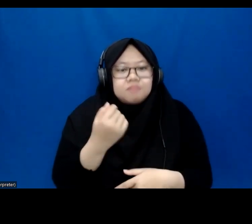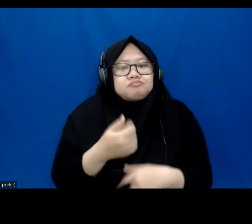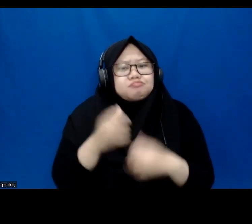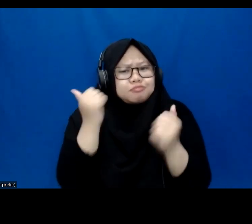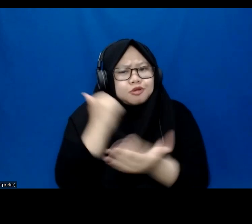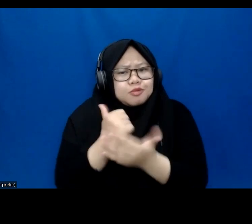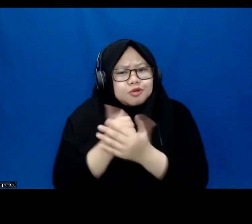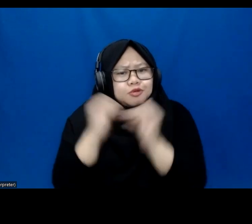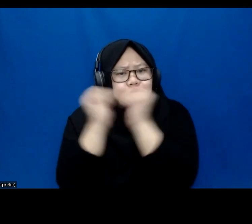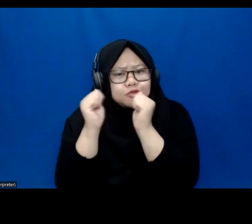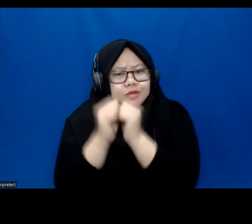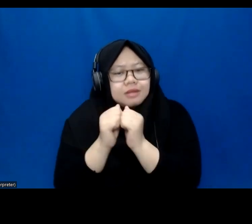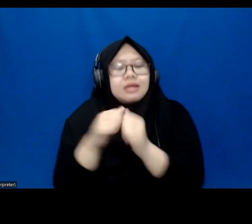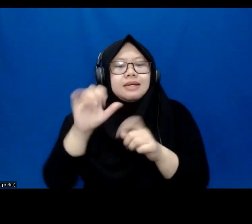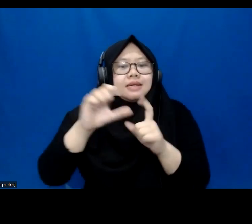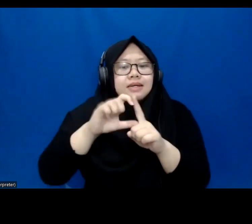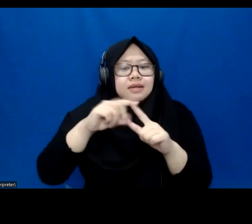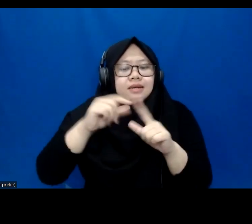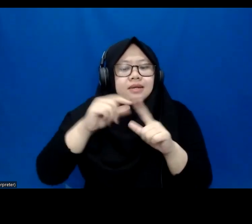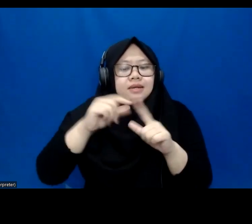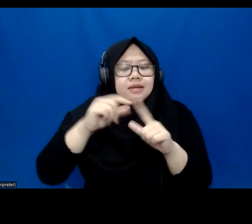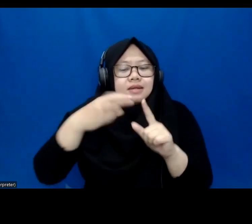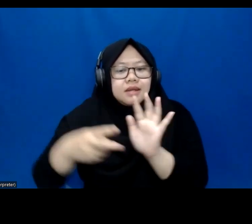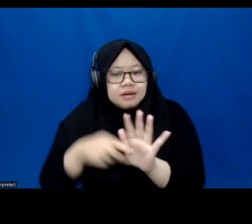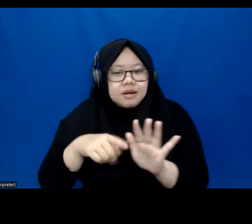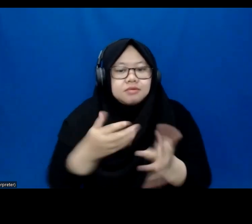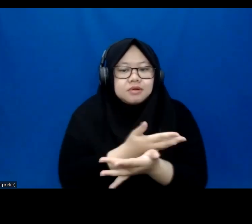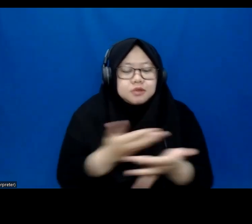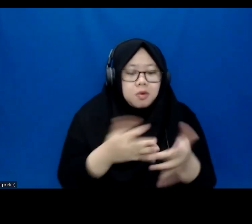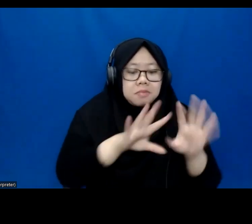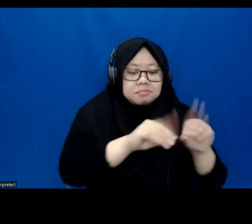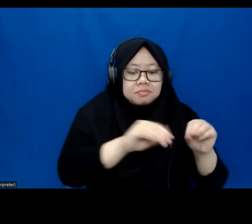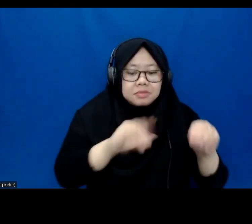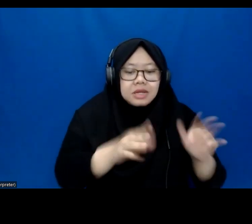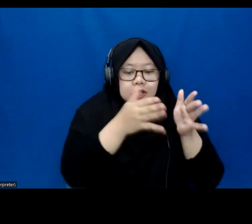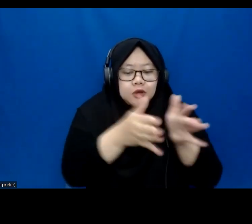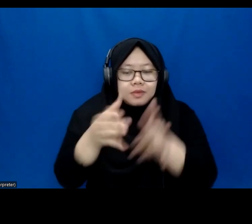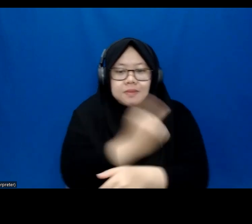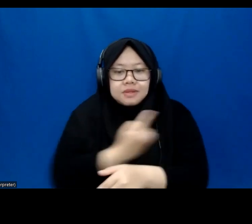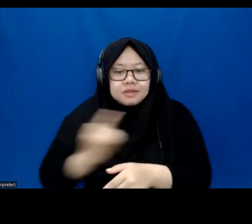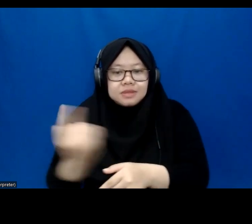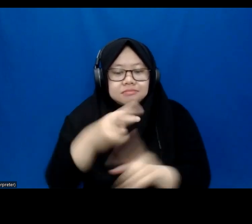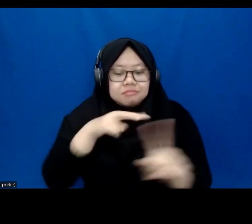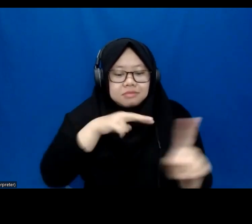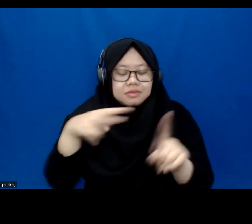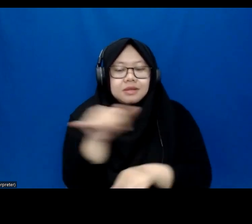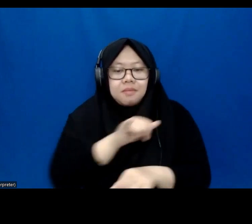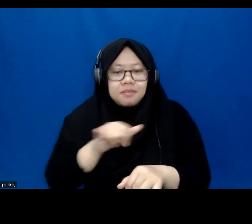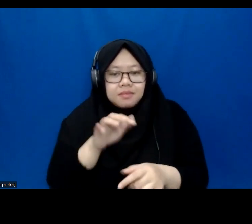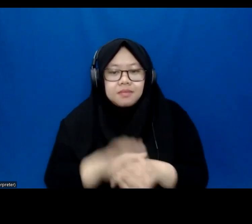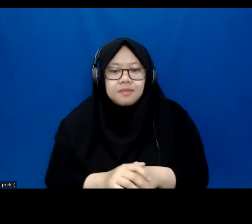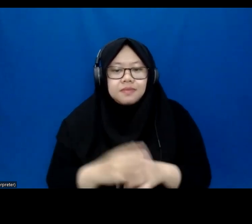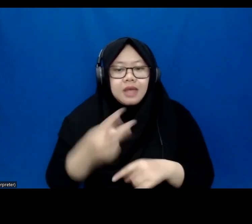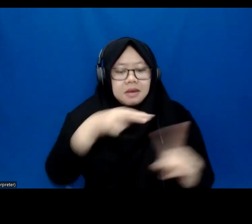beginning of any work that we do in this topic starts with a shift in mindset. And while the mindset is so